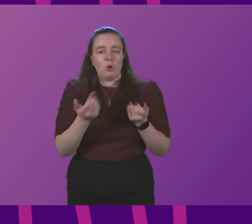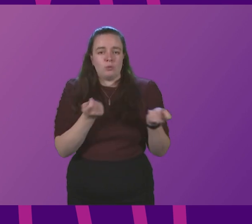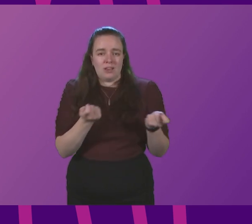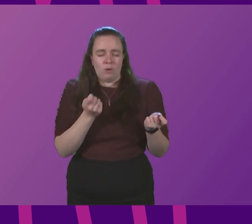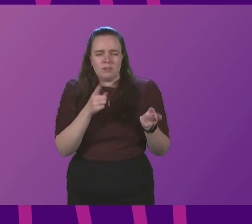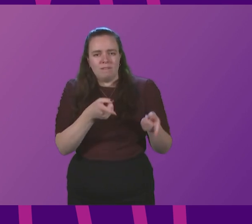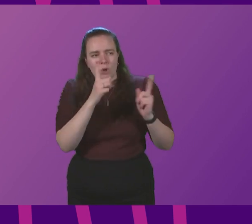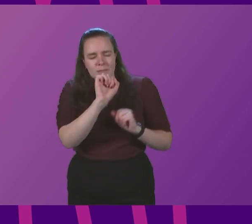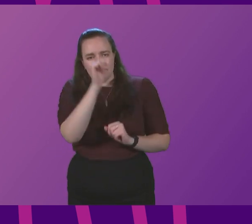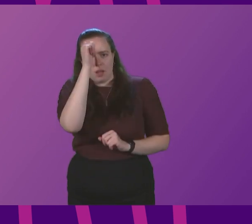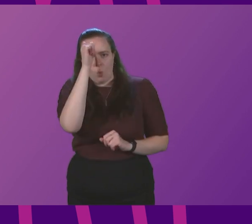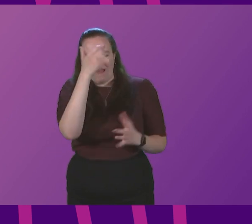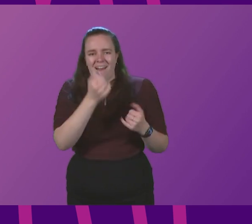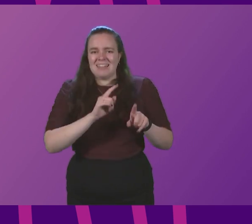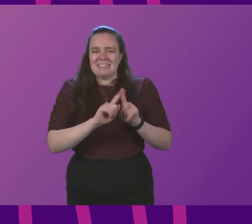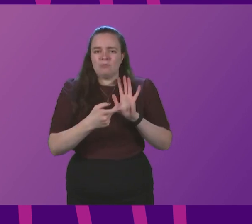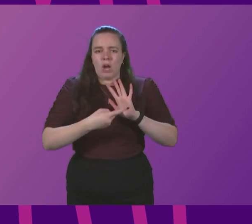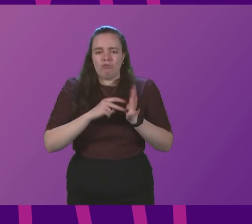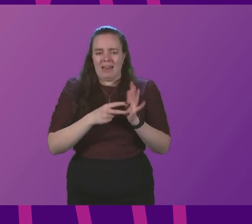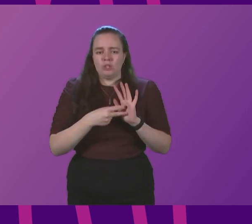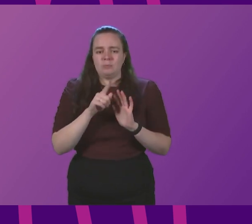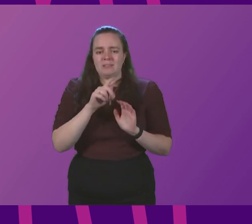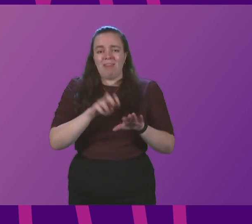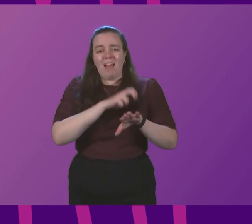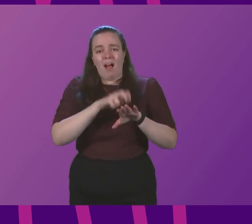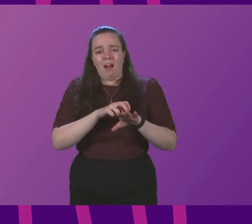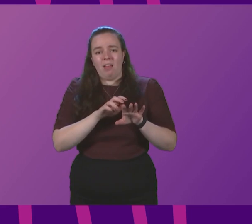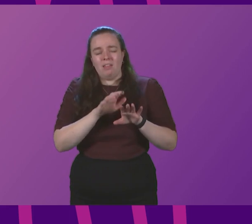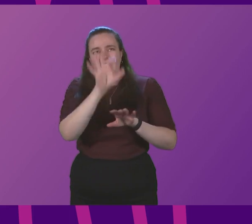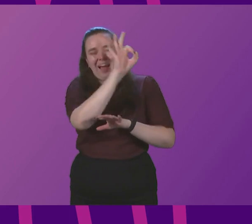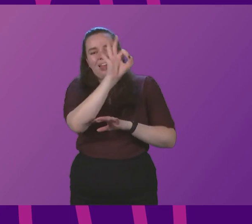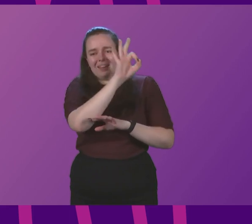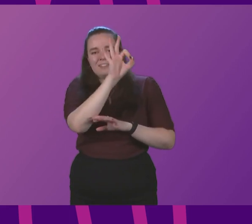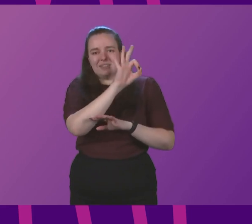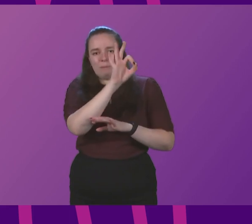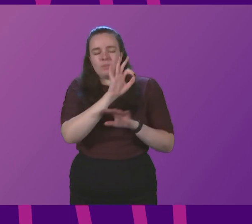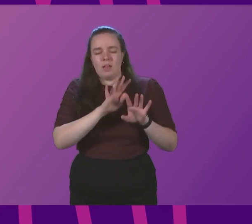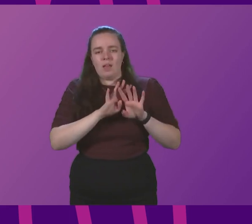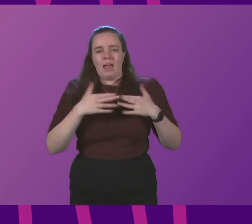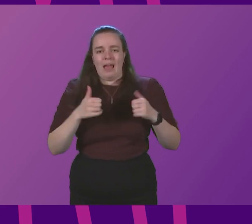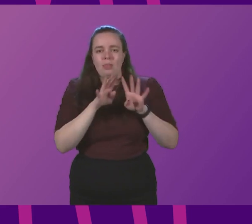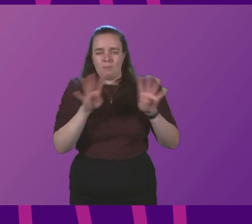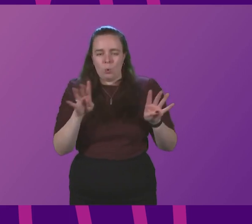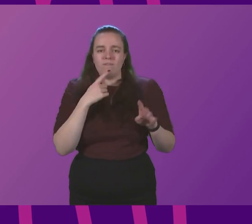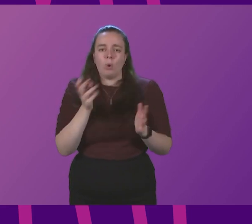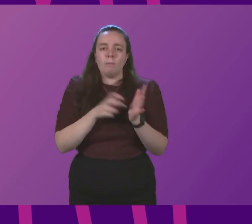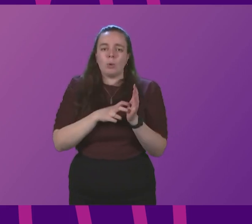First Minister will be aware that there are different arrangements in place in the Island Health Board areas for booking booster and third